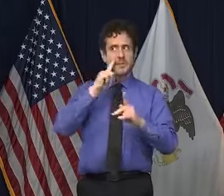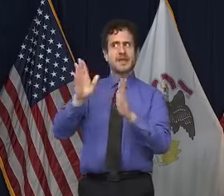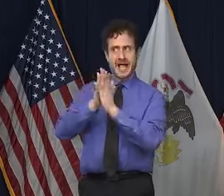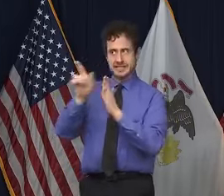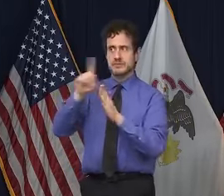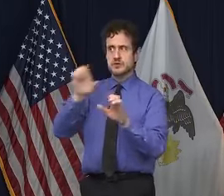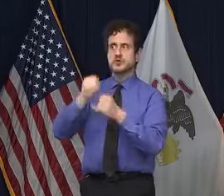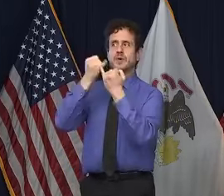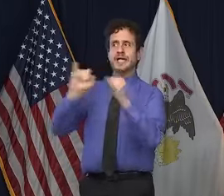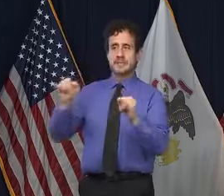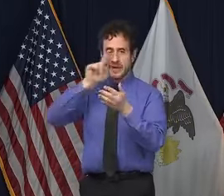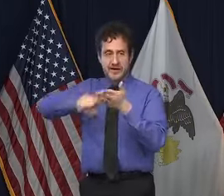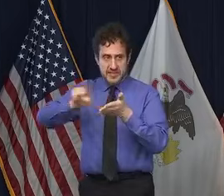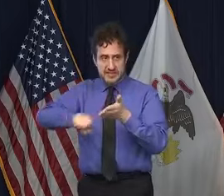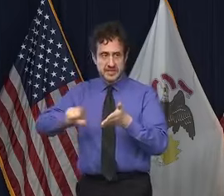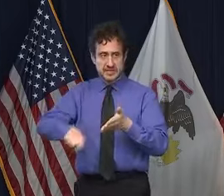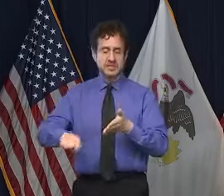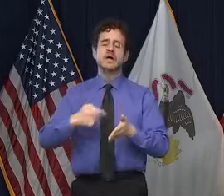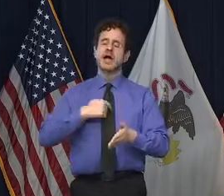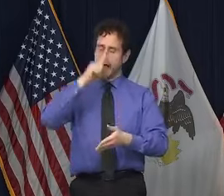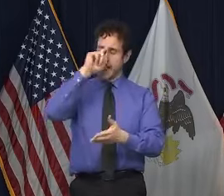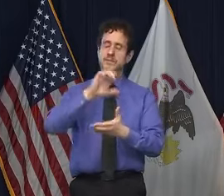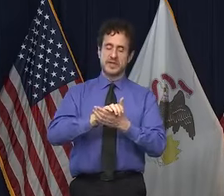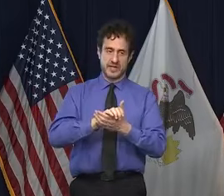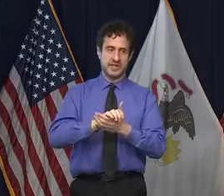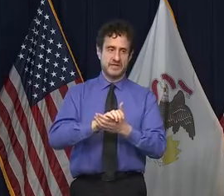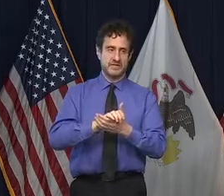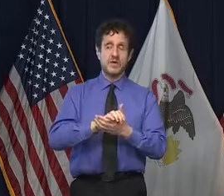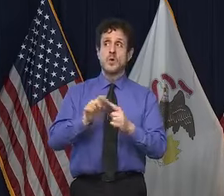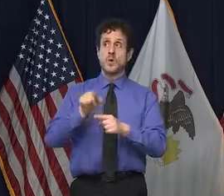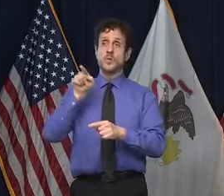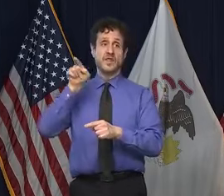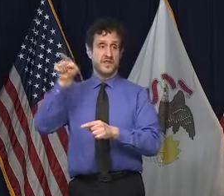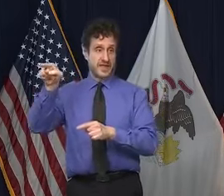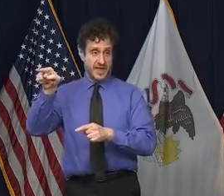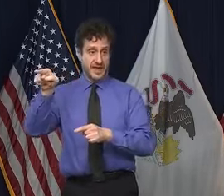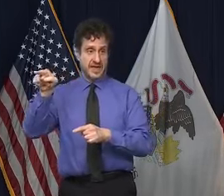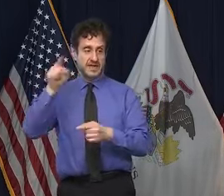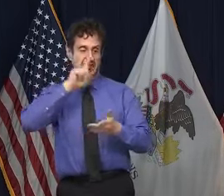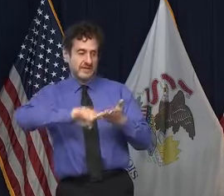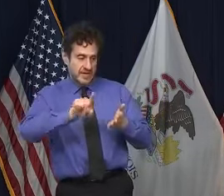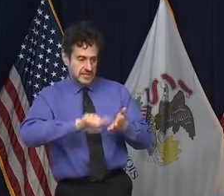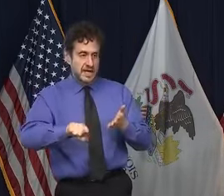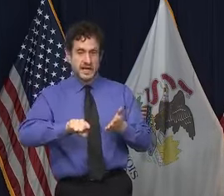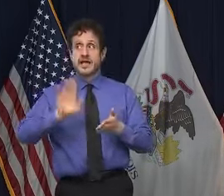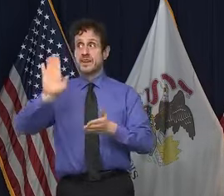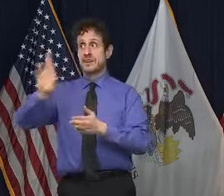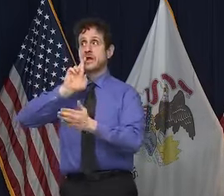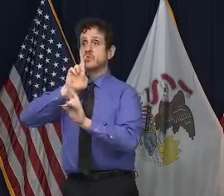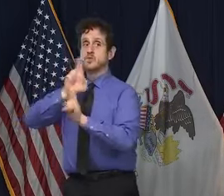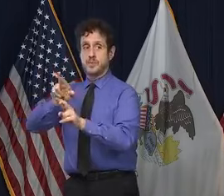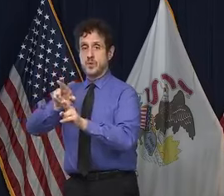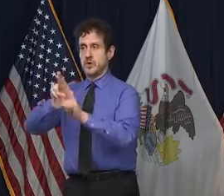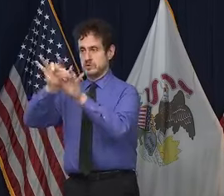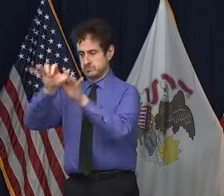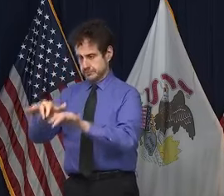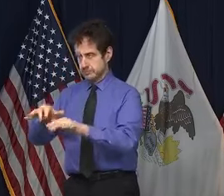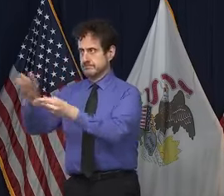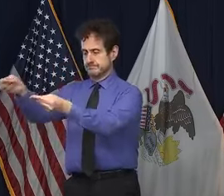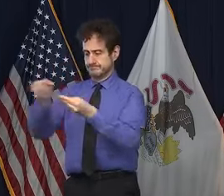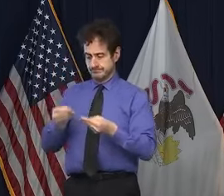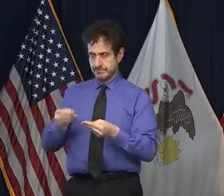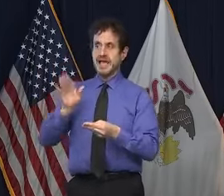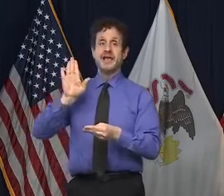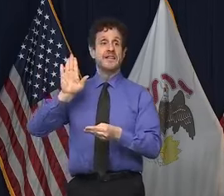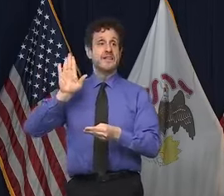fashion. I do believe that, you when they turn in a report, their interest is the public's